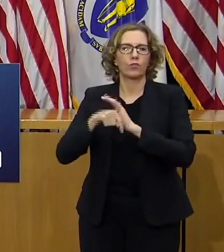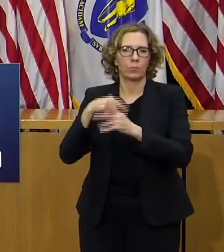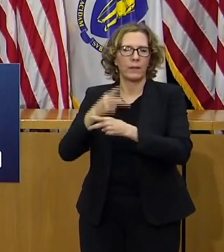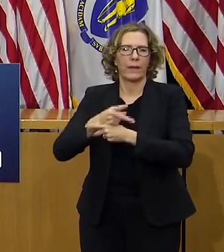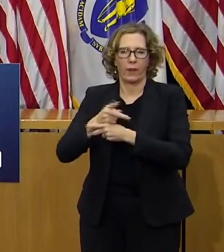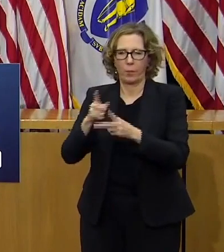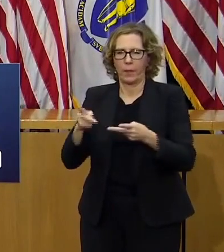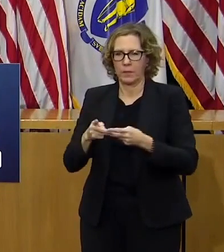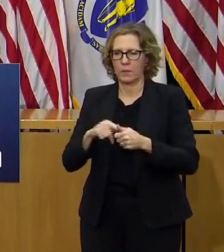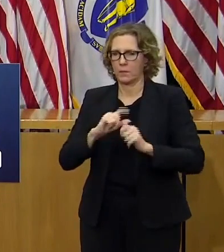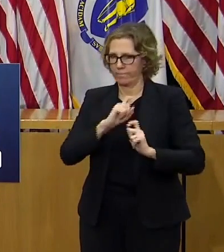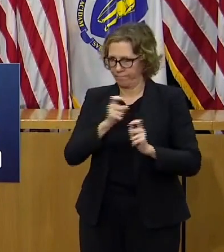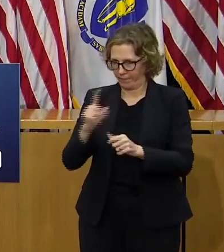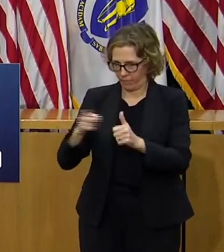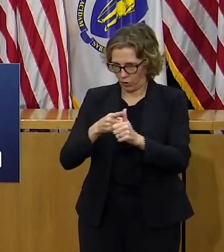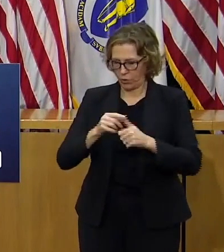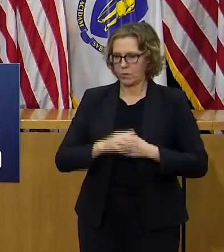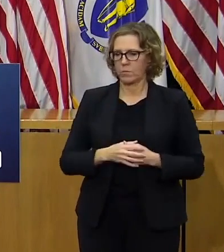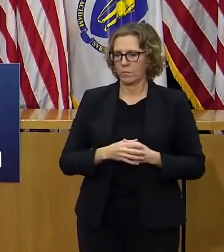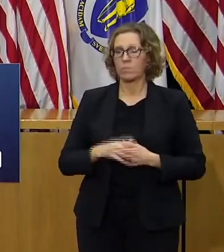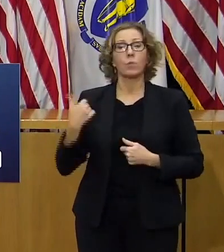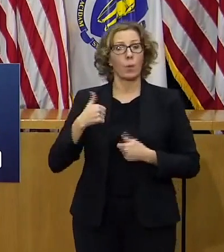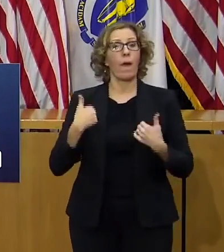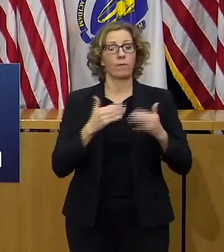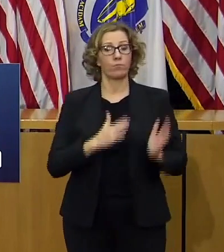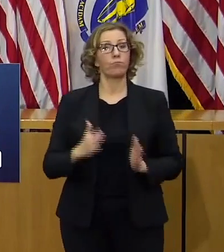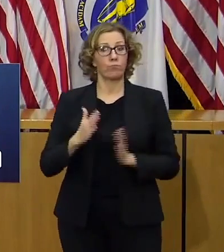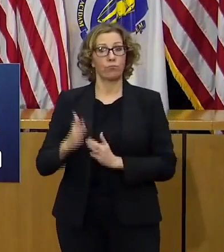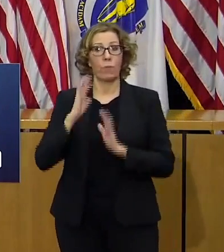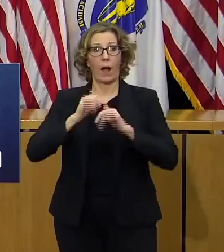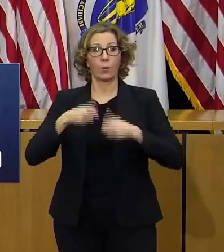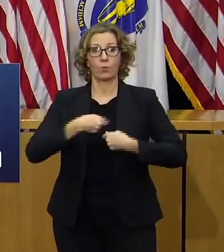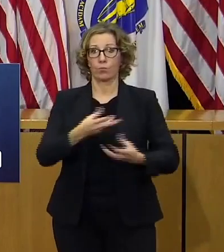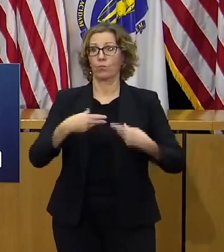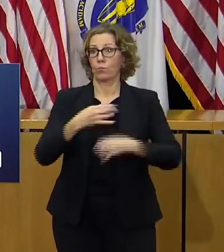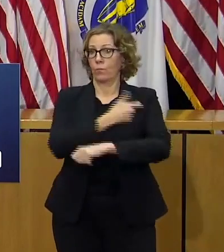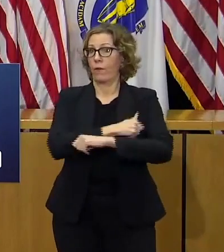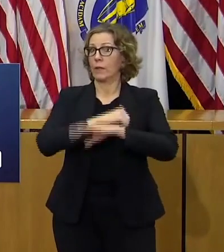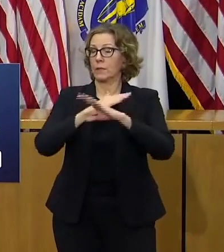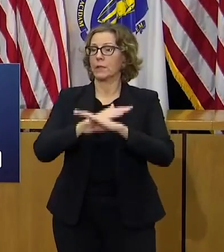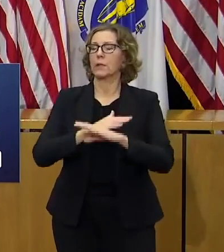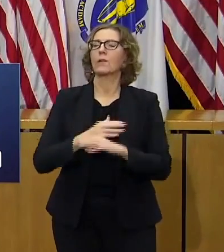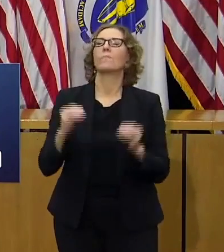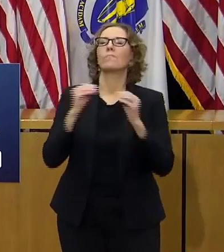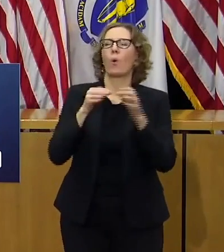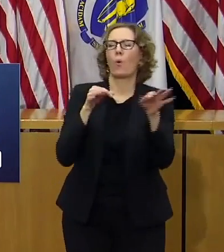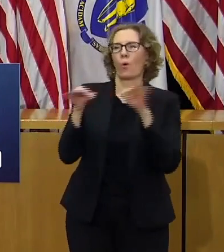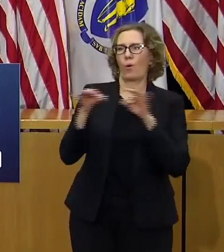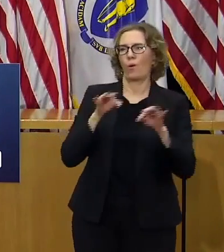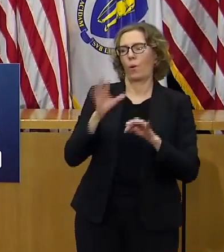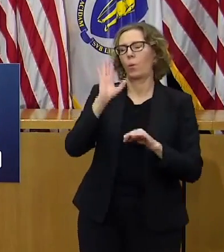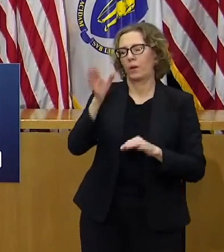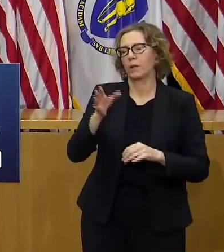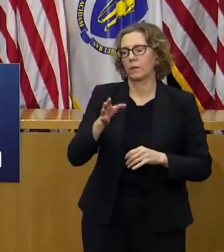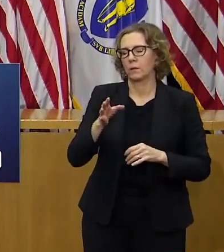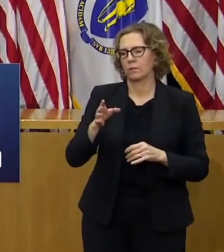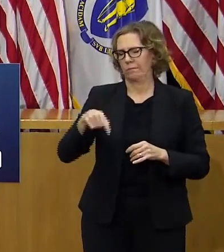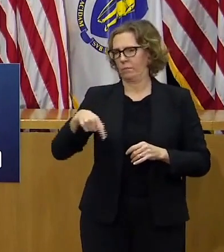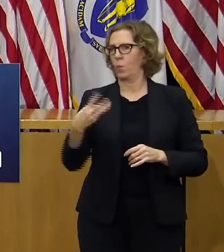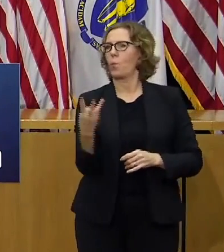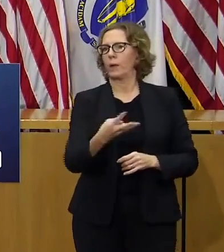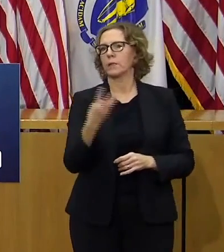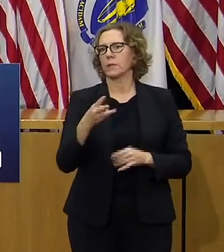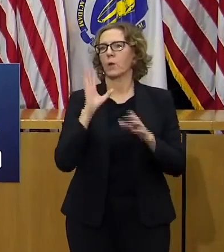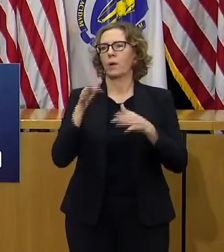plan to distribute the vaccine in a safe and effective manner and we'll plan to share more details with you on this on Wednesday